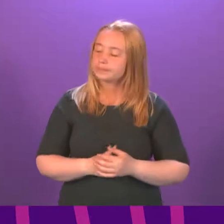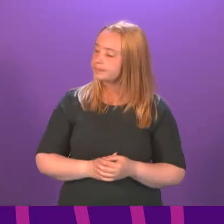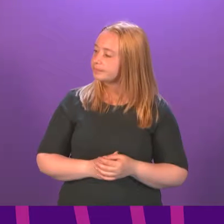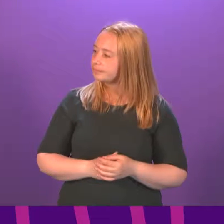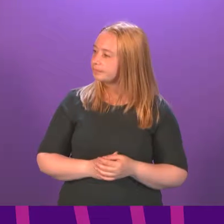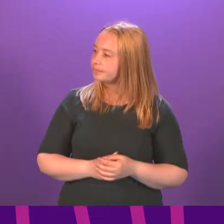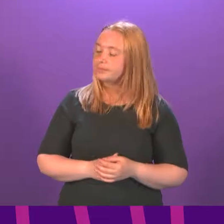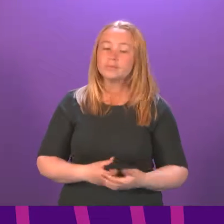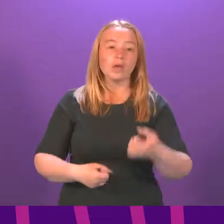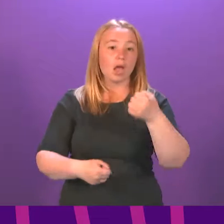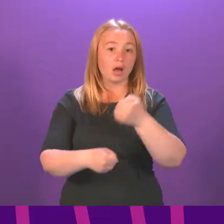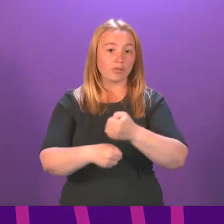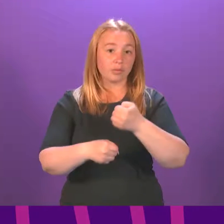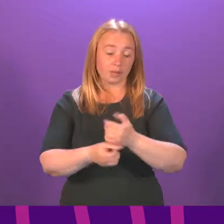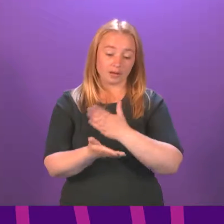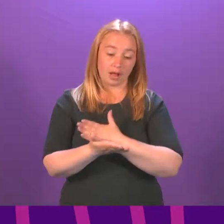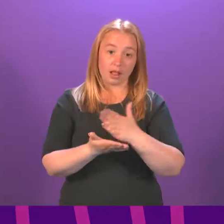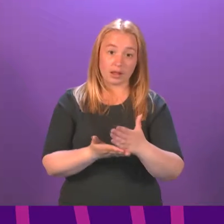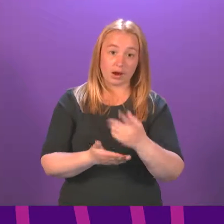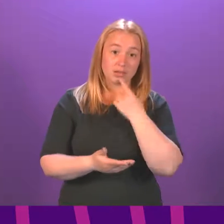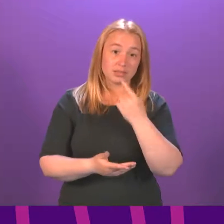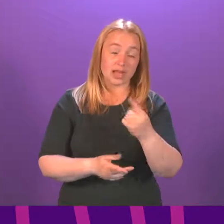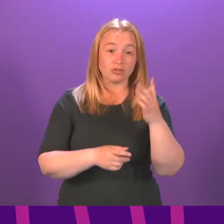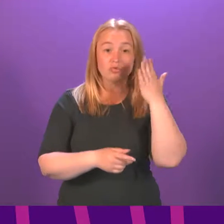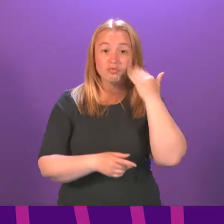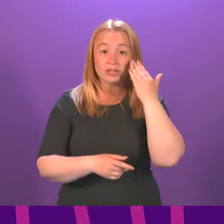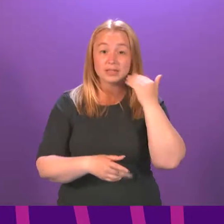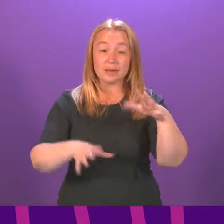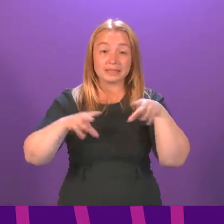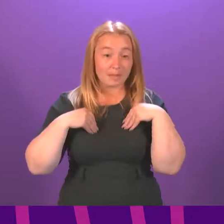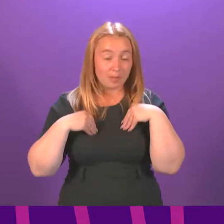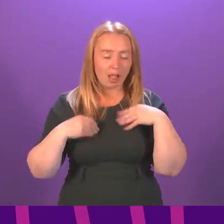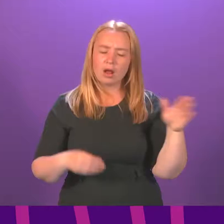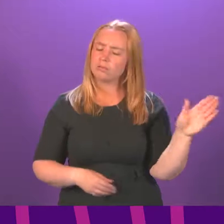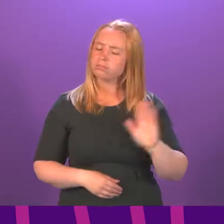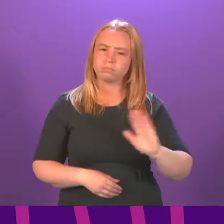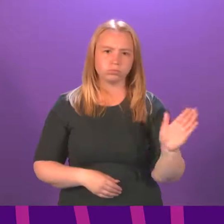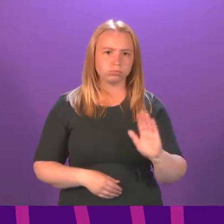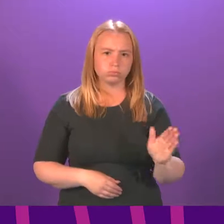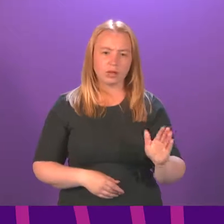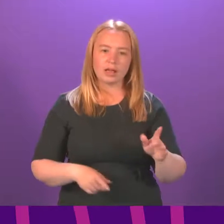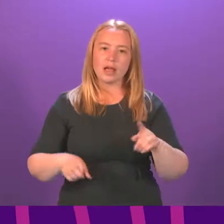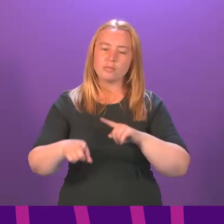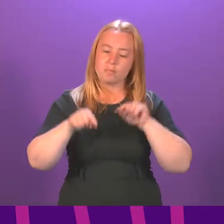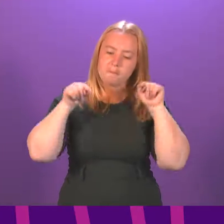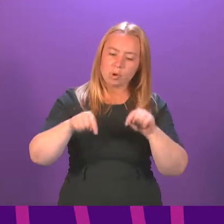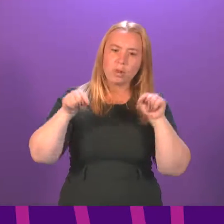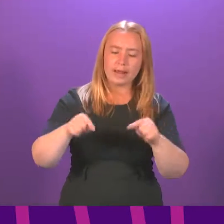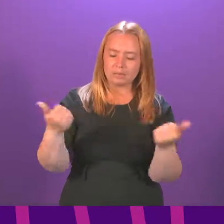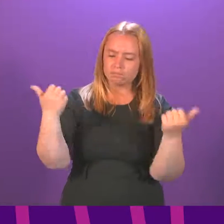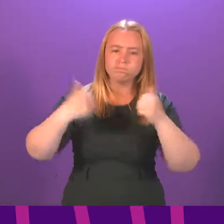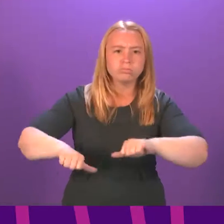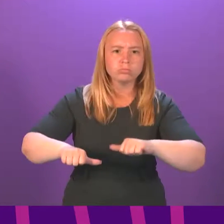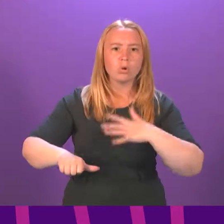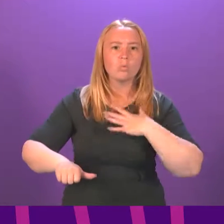The Scottish Government is clear that there is no place for racism in our schools and is committed to addressing and tackling all forms of bullying, including bullying